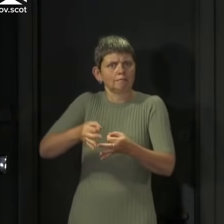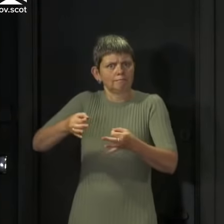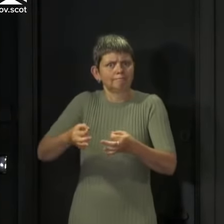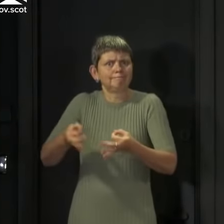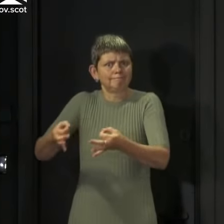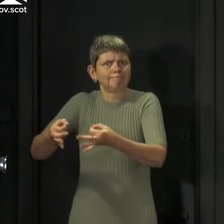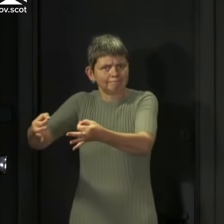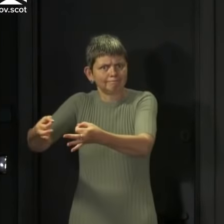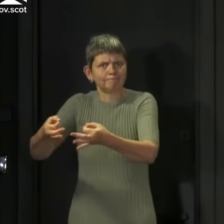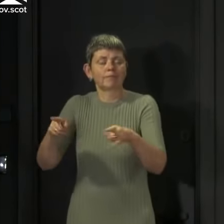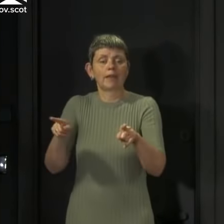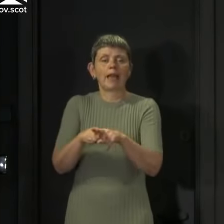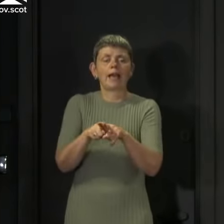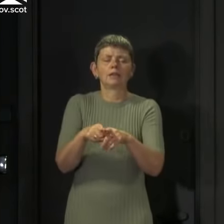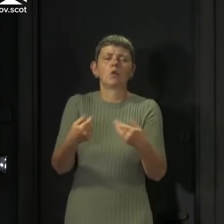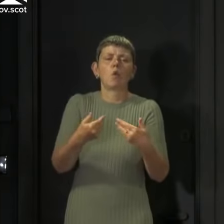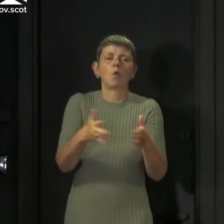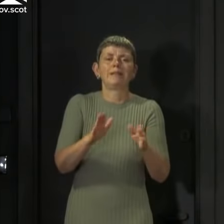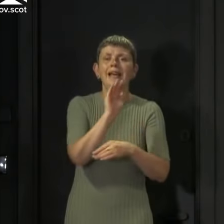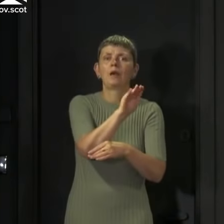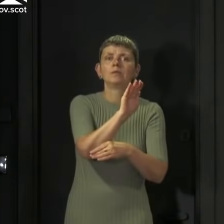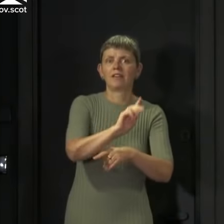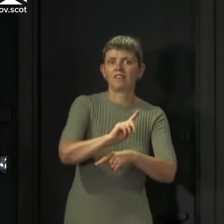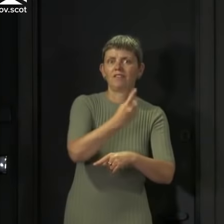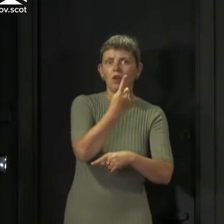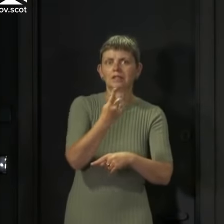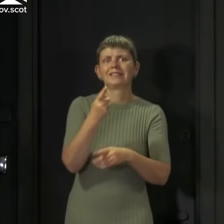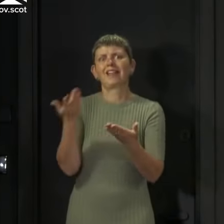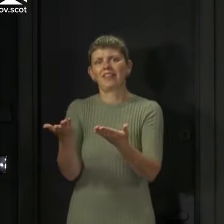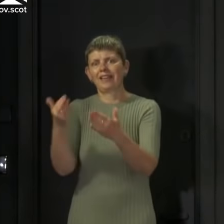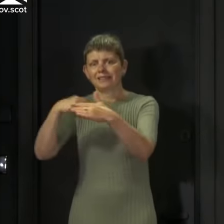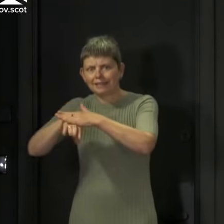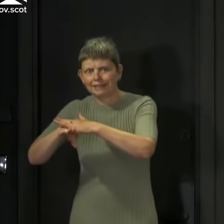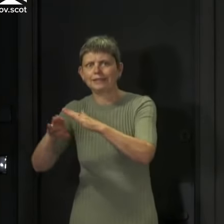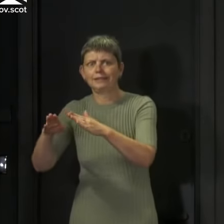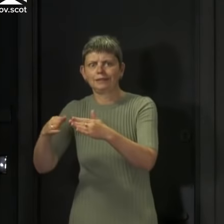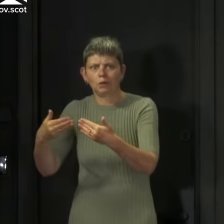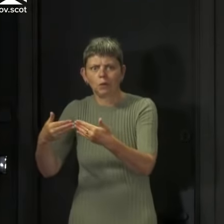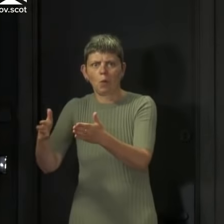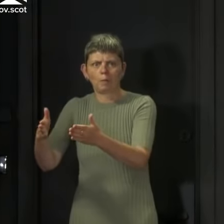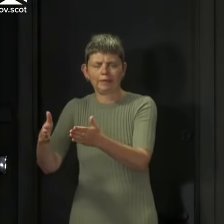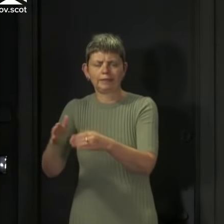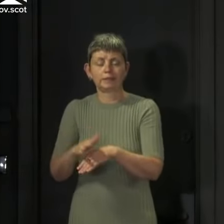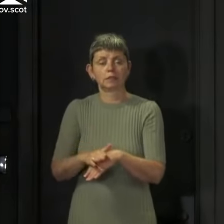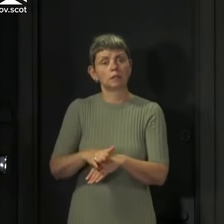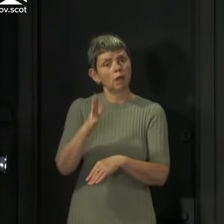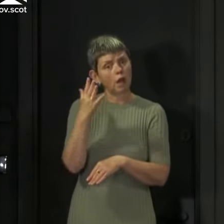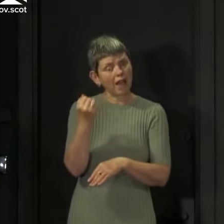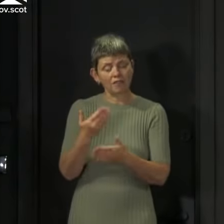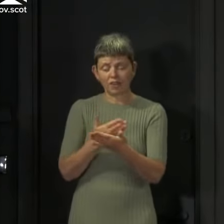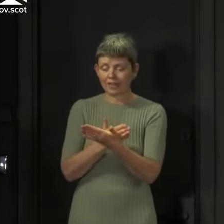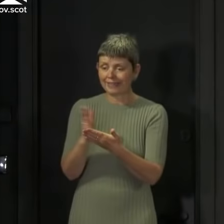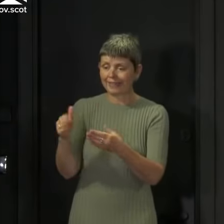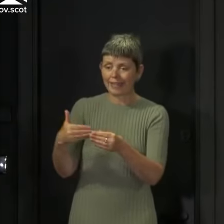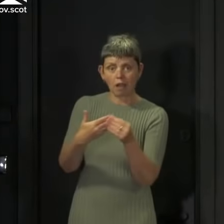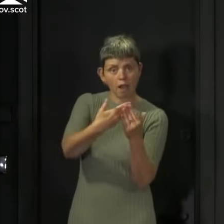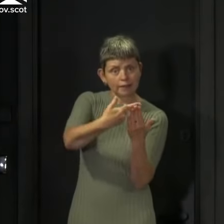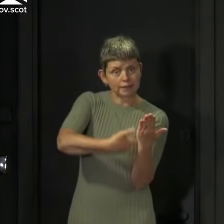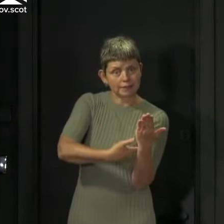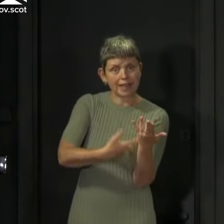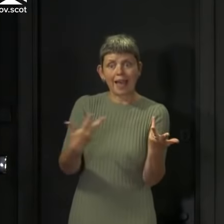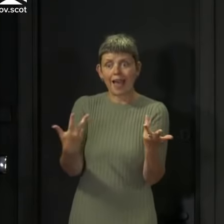reopening with outdoor venues opening first. We've also got clear guidance for the sector and how it can operate safely.